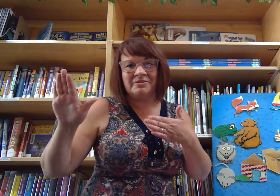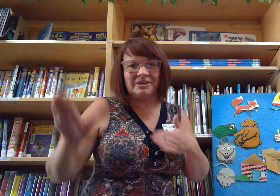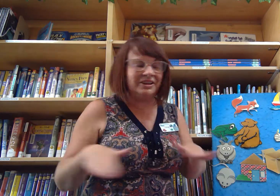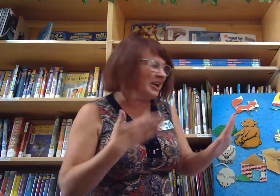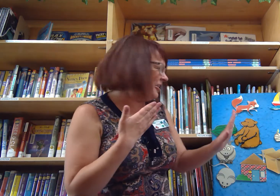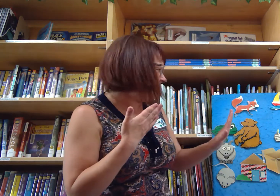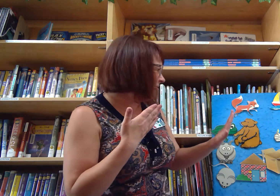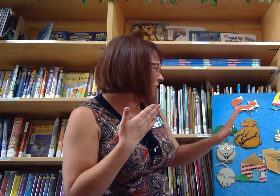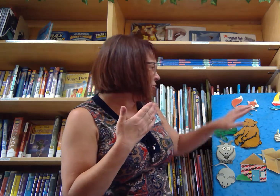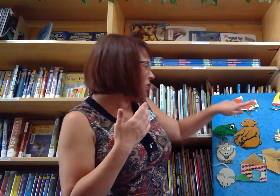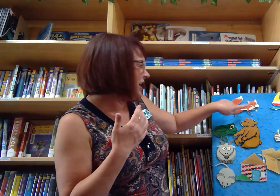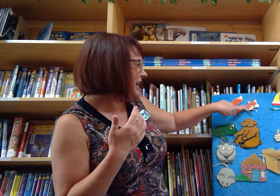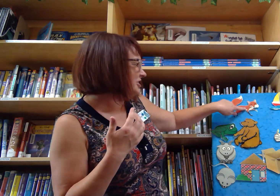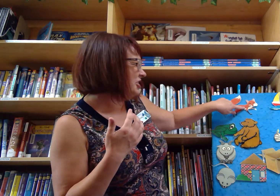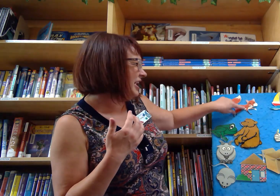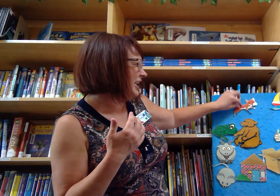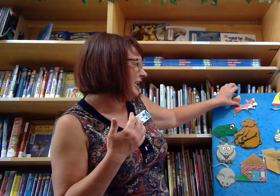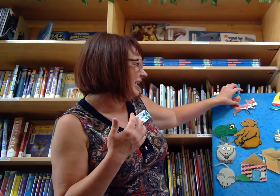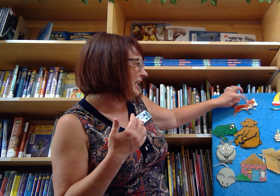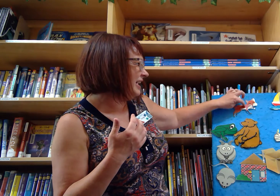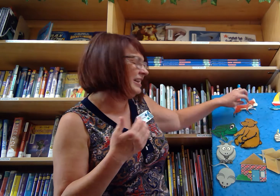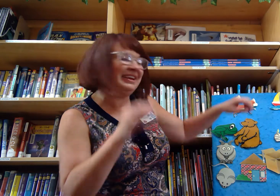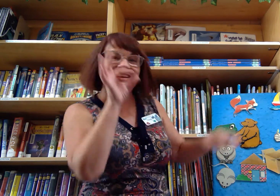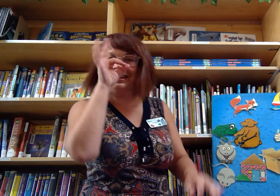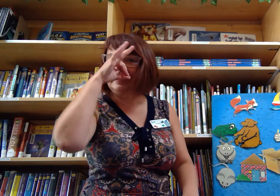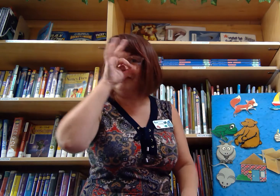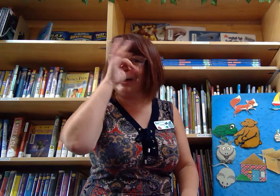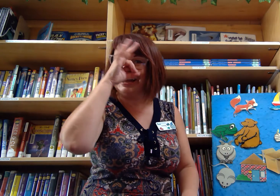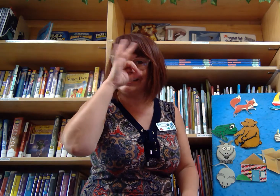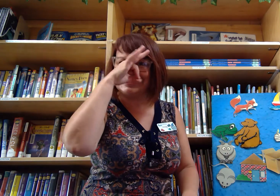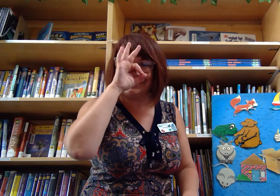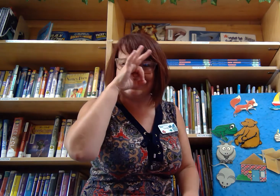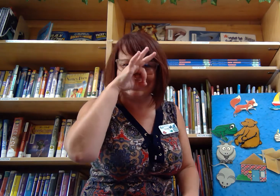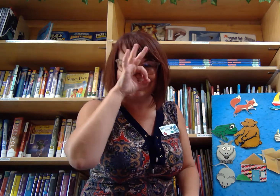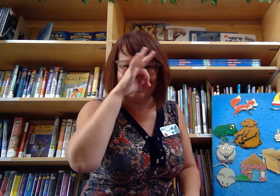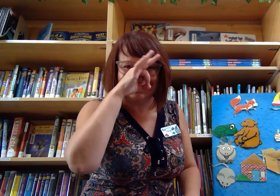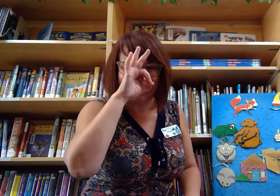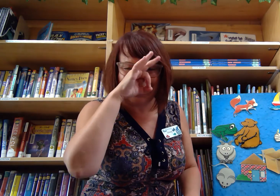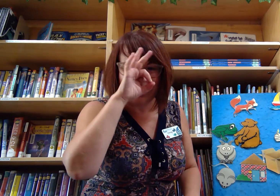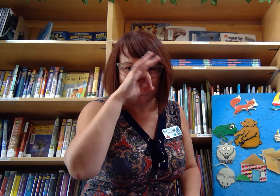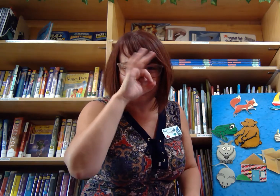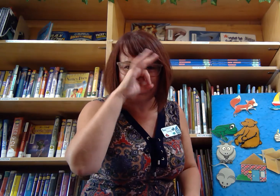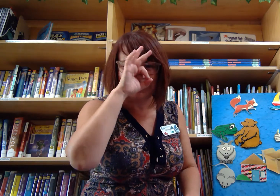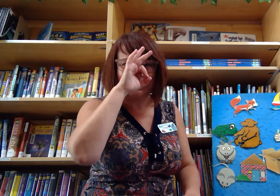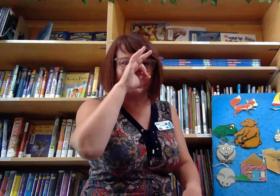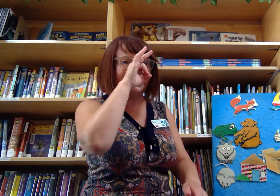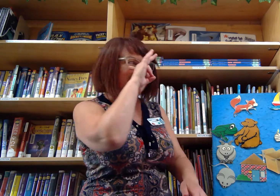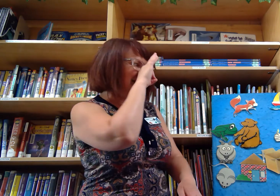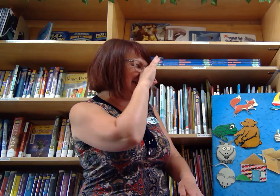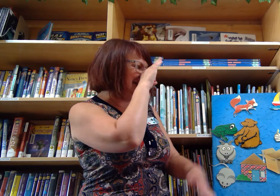will go. We'll catch a fox. A fox. A fox. put it in a...